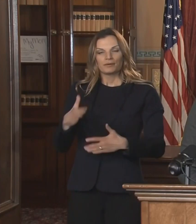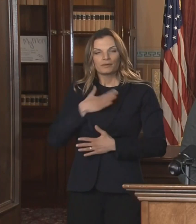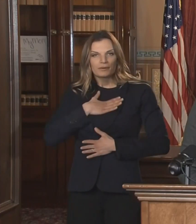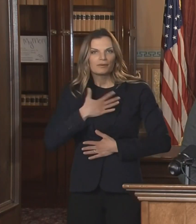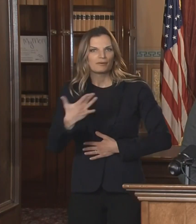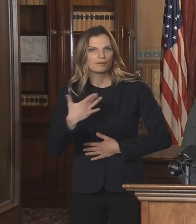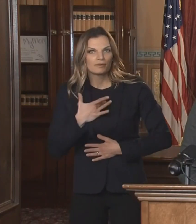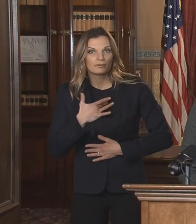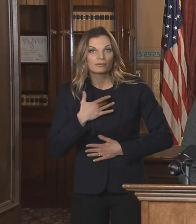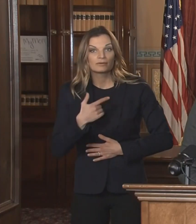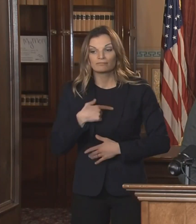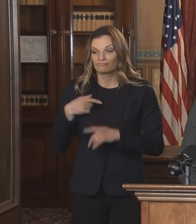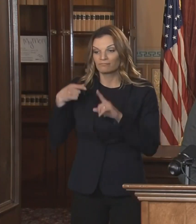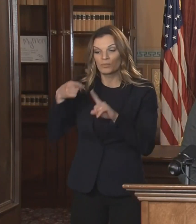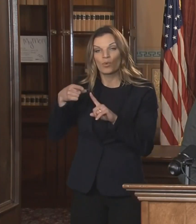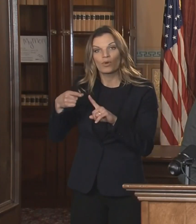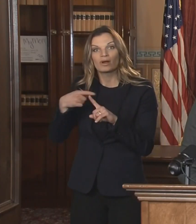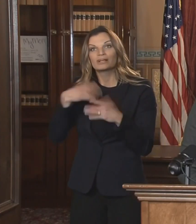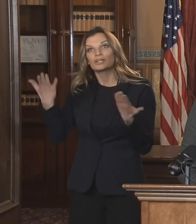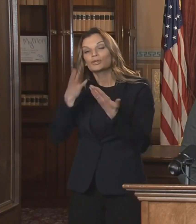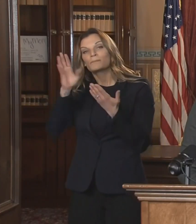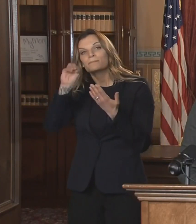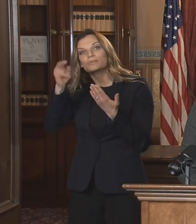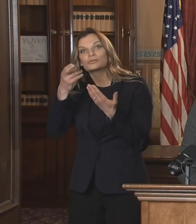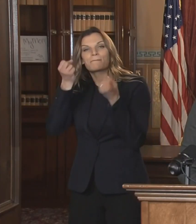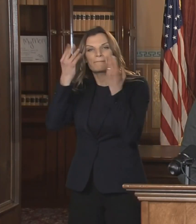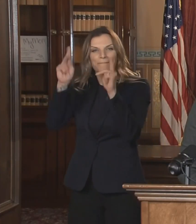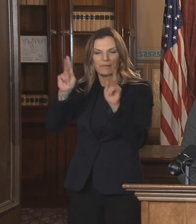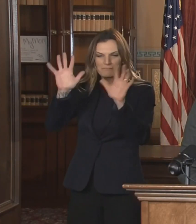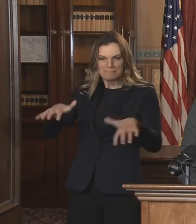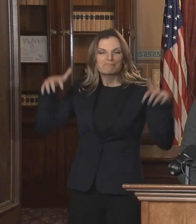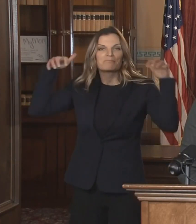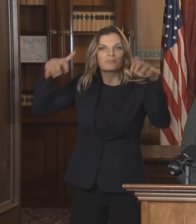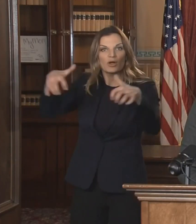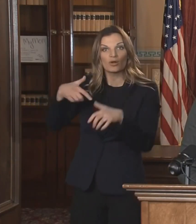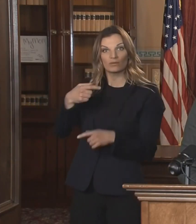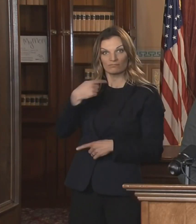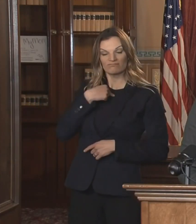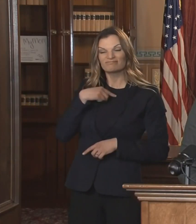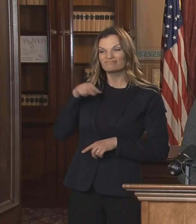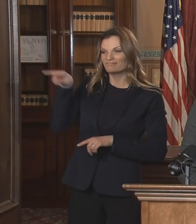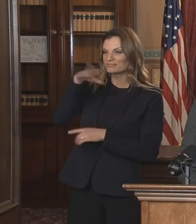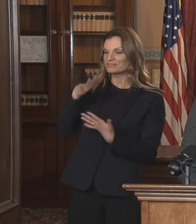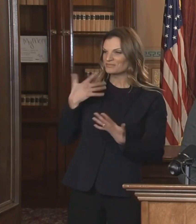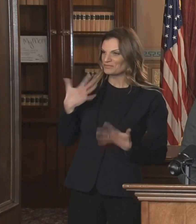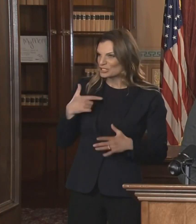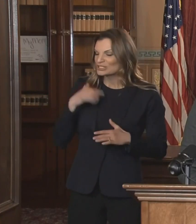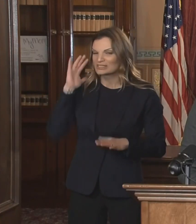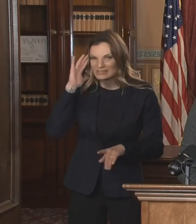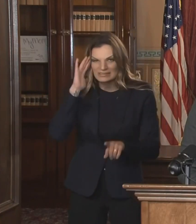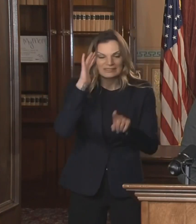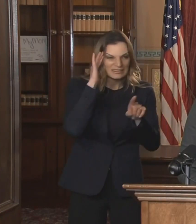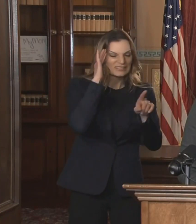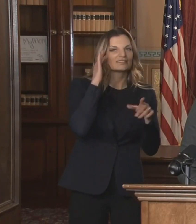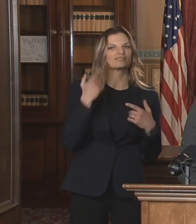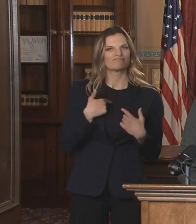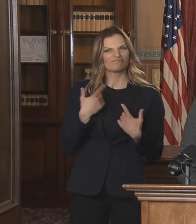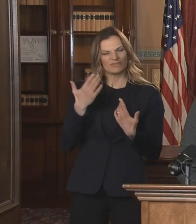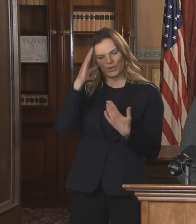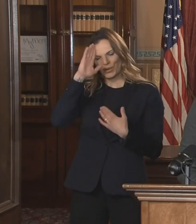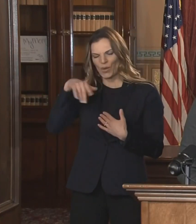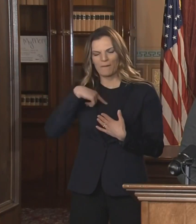and I'm committed to making sure that your voice is heard here in Lansing. Yesterday, I had a call with nurses who